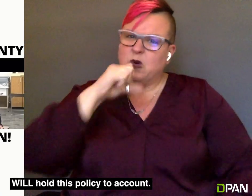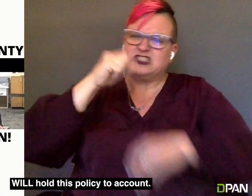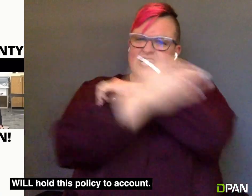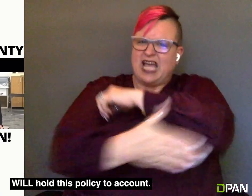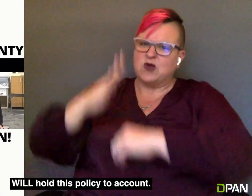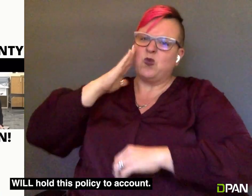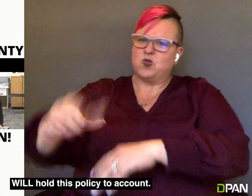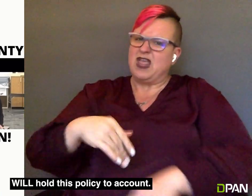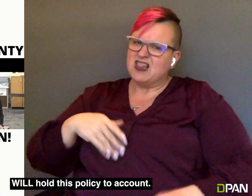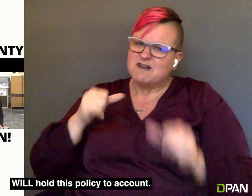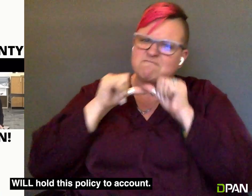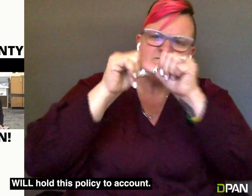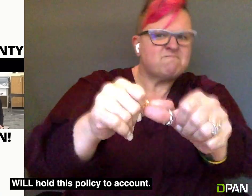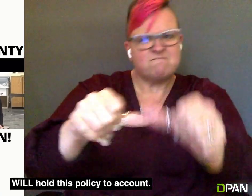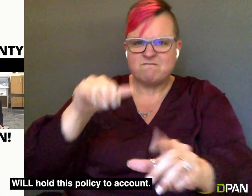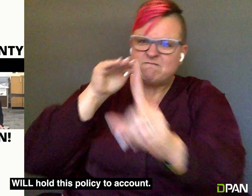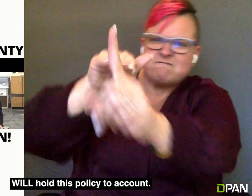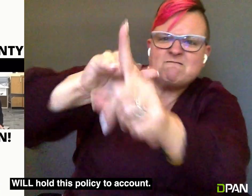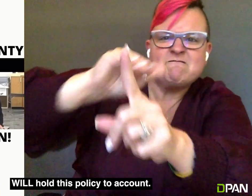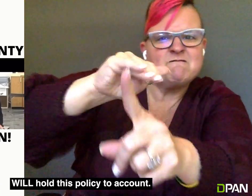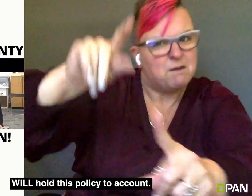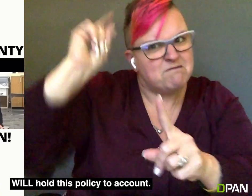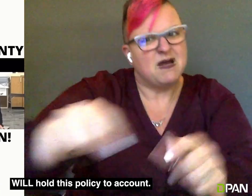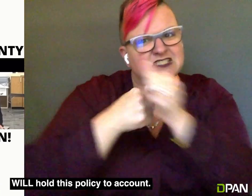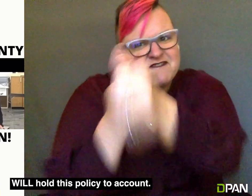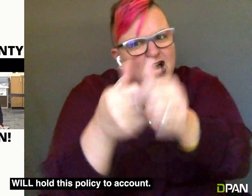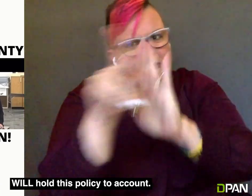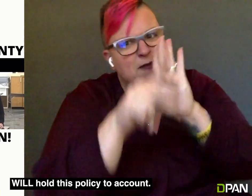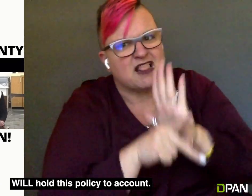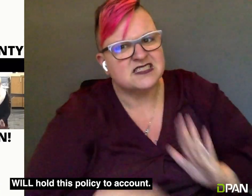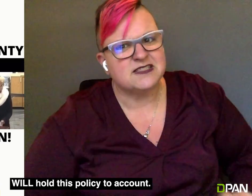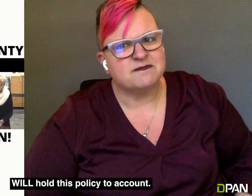will hold this policy to account.